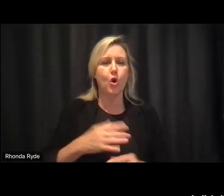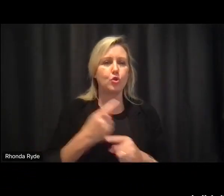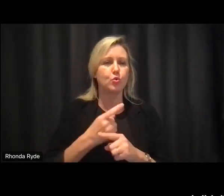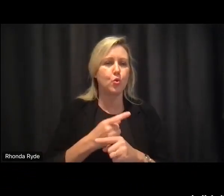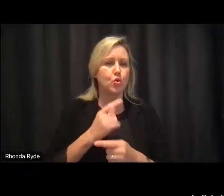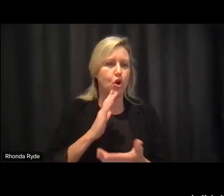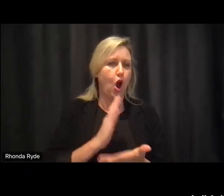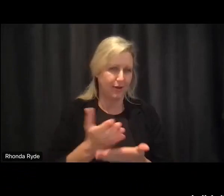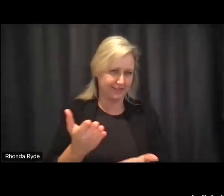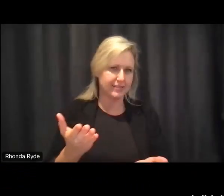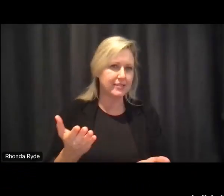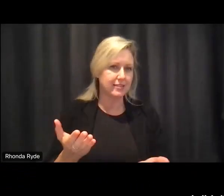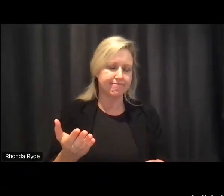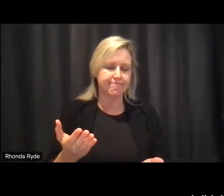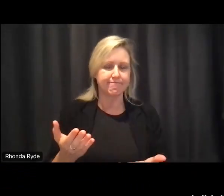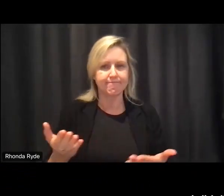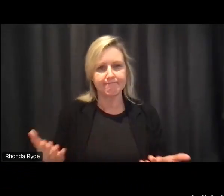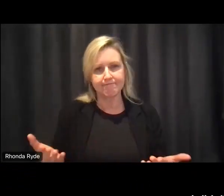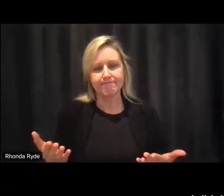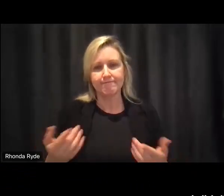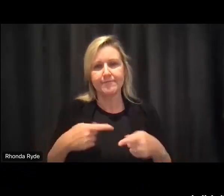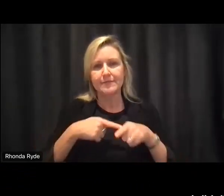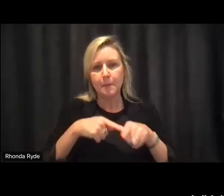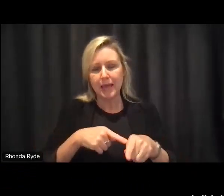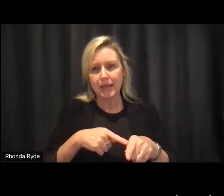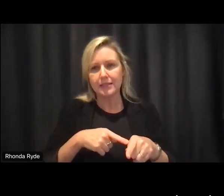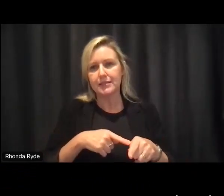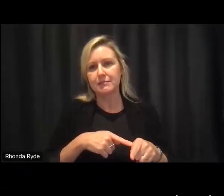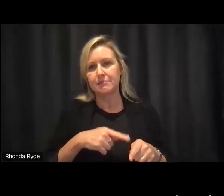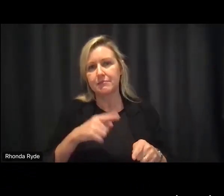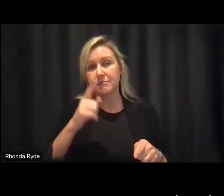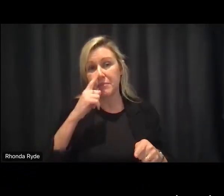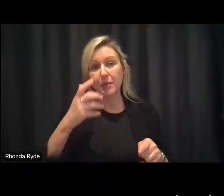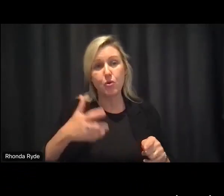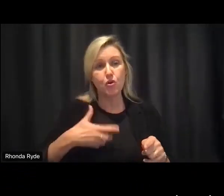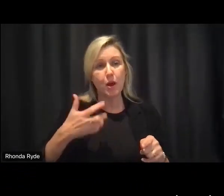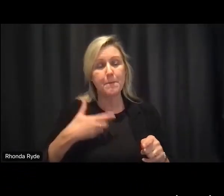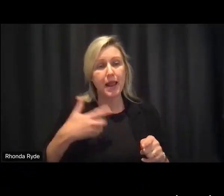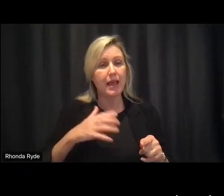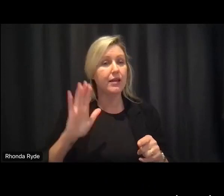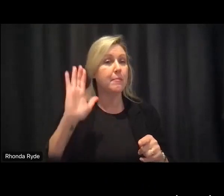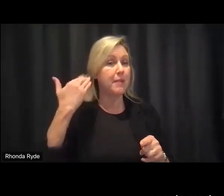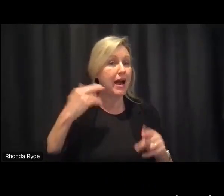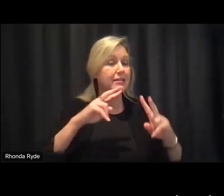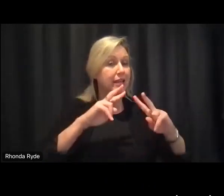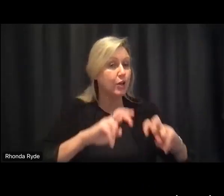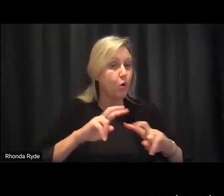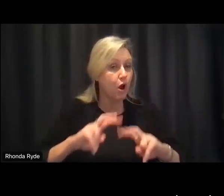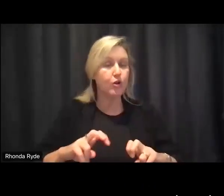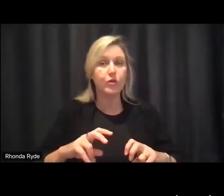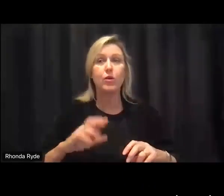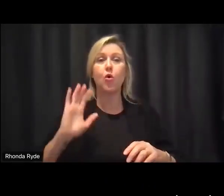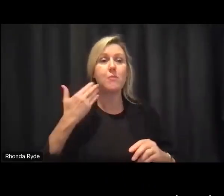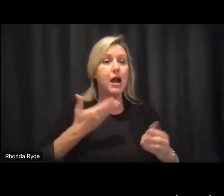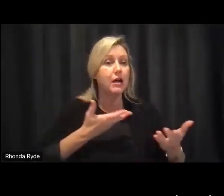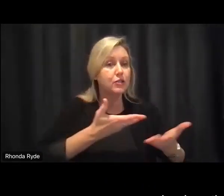question whether it's um the complaints that people made against stream through all the various inquiries and consultations and